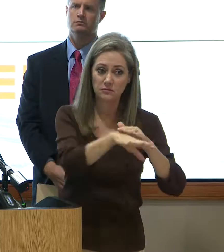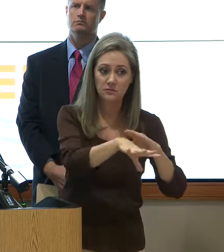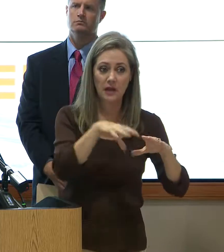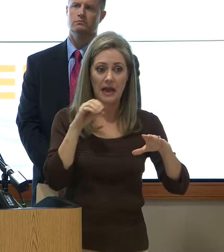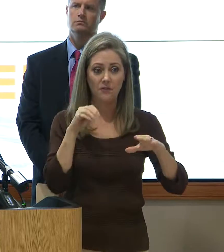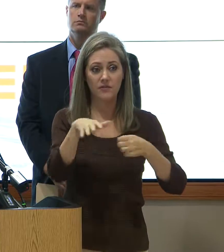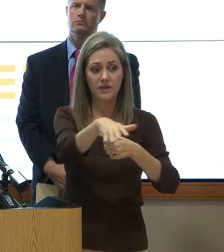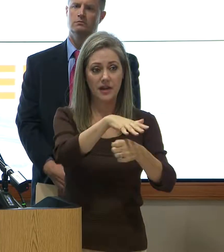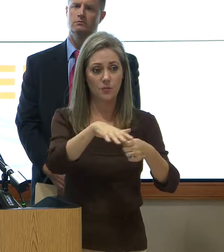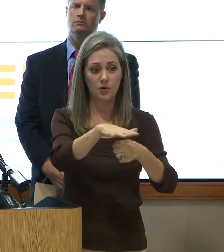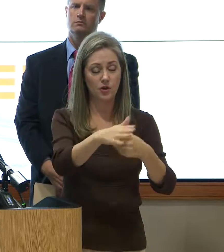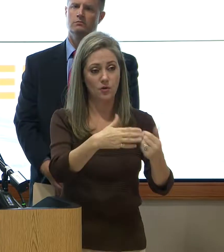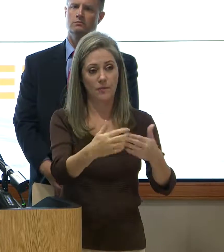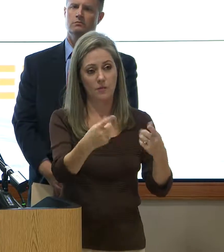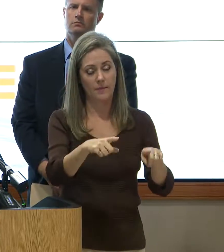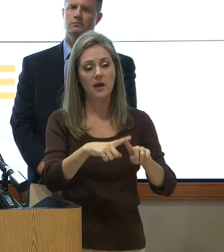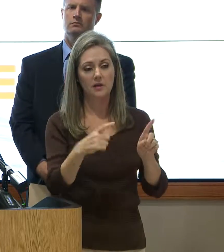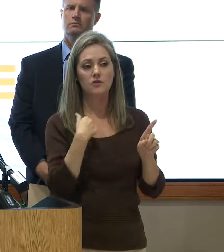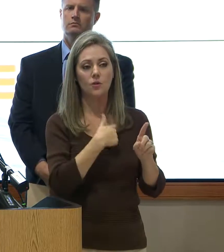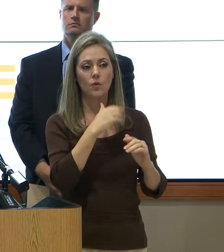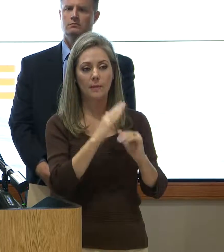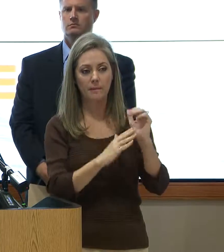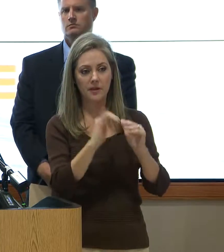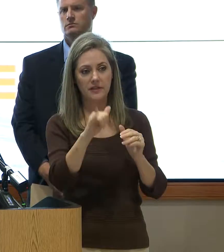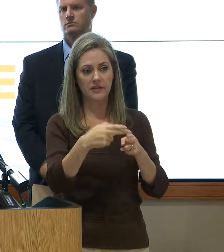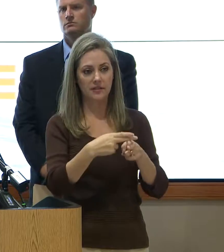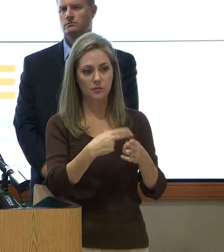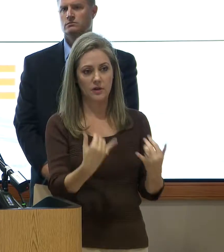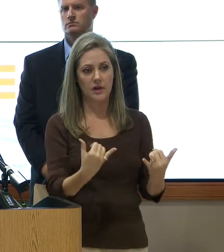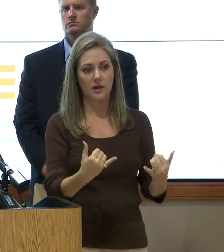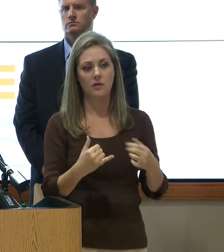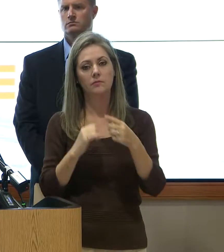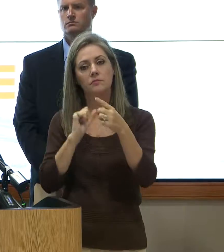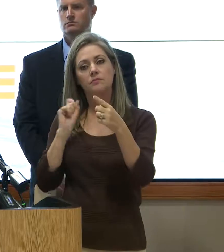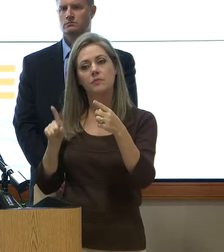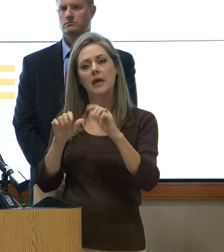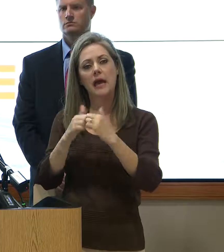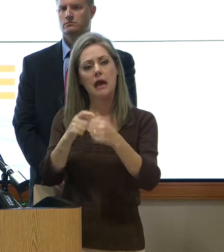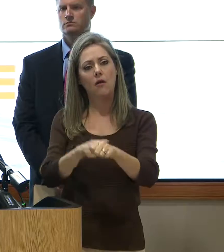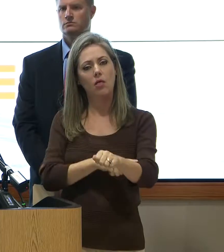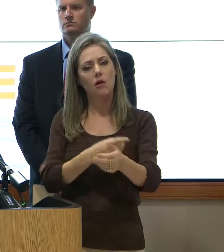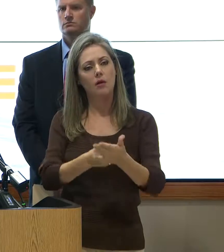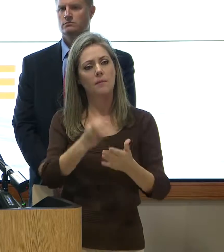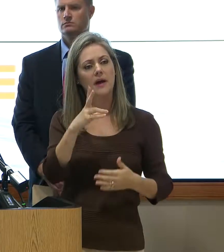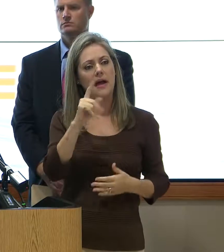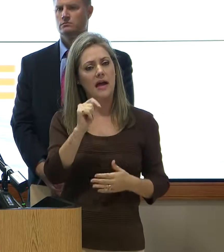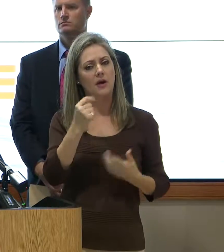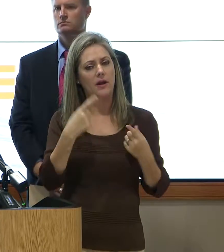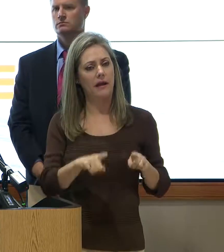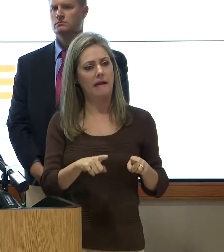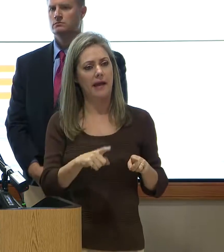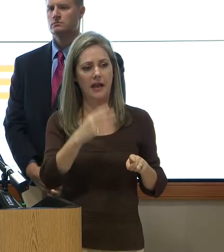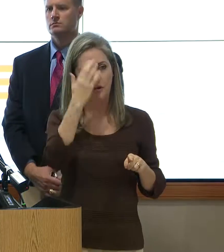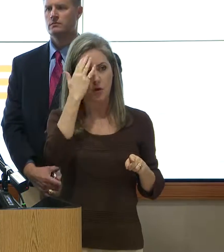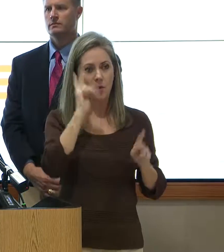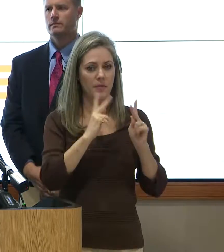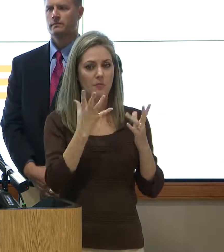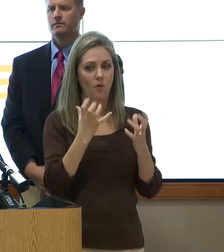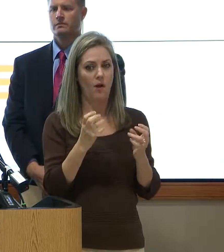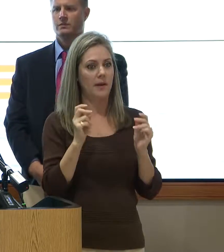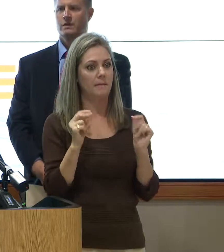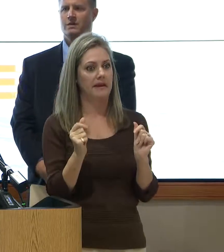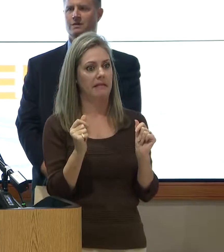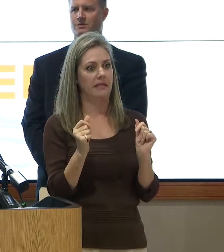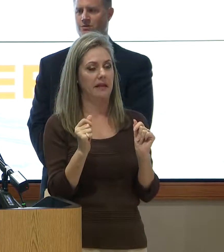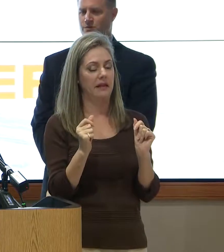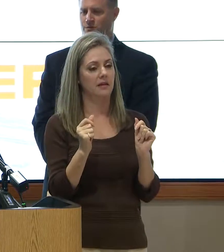regardless of what happens. So we are building that right now. How long does a buyout take? I know people would like it to be overnight, but that's not reality. I'm going to